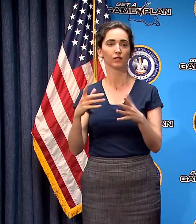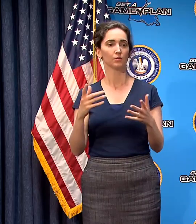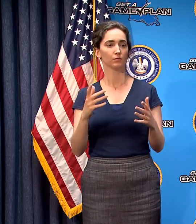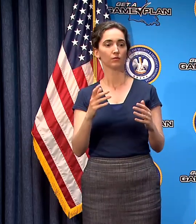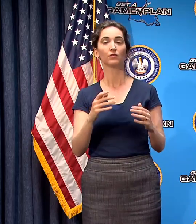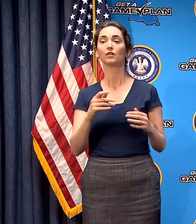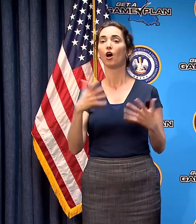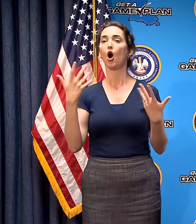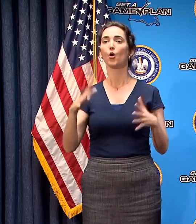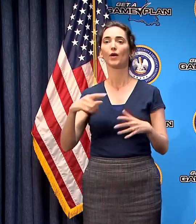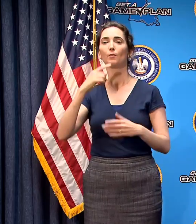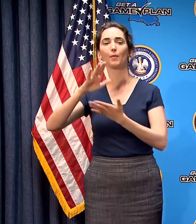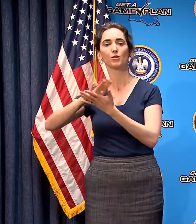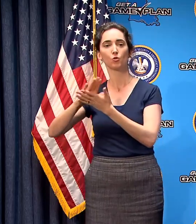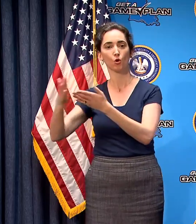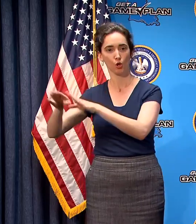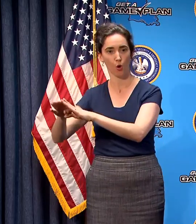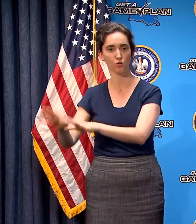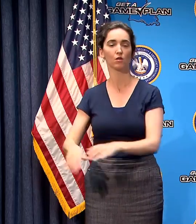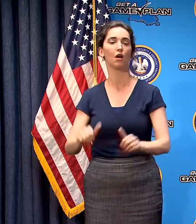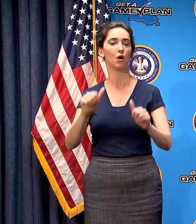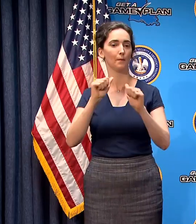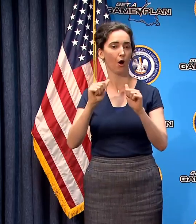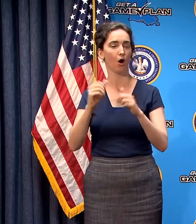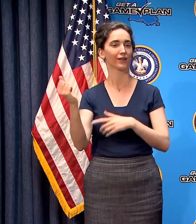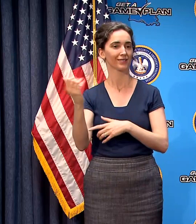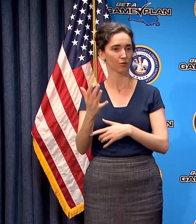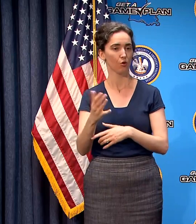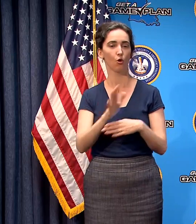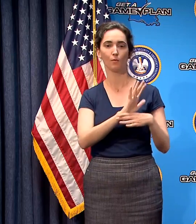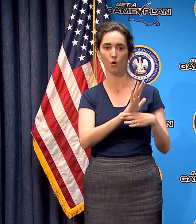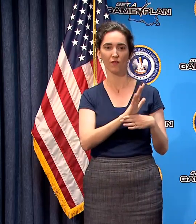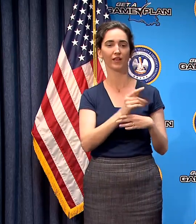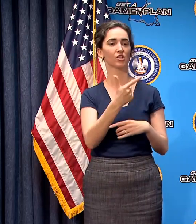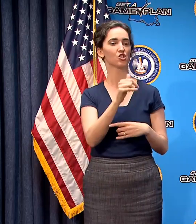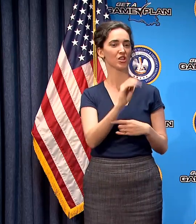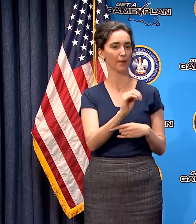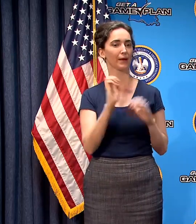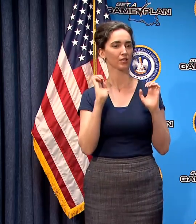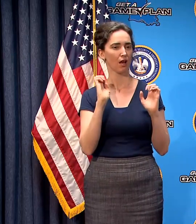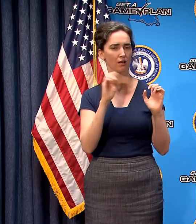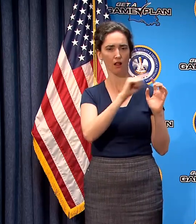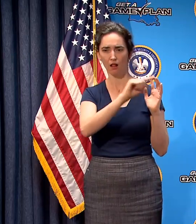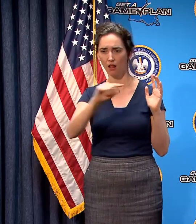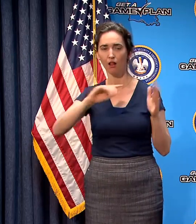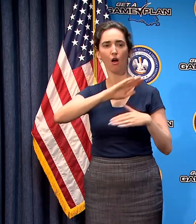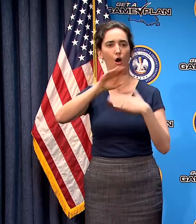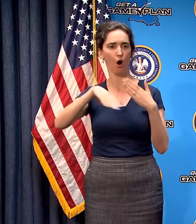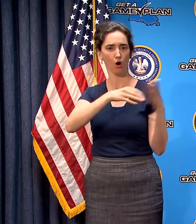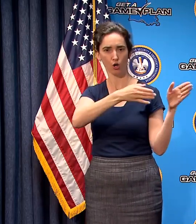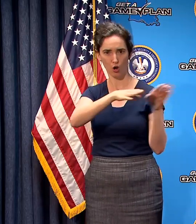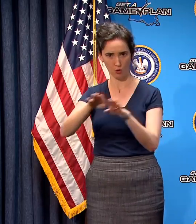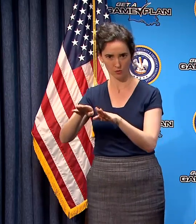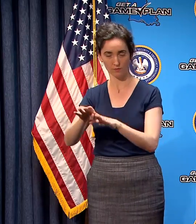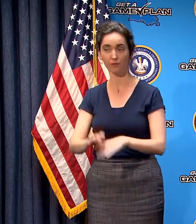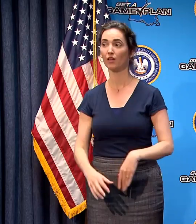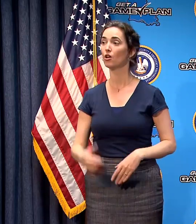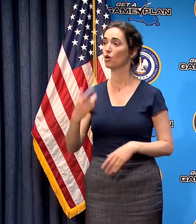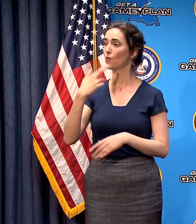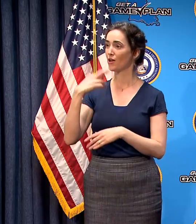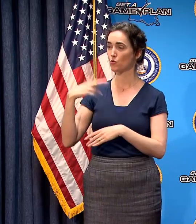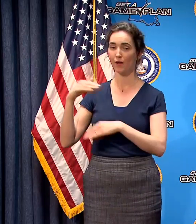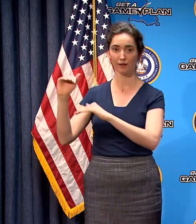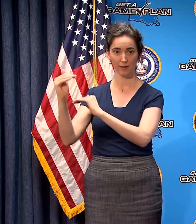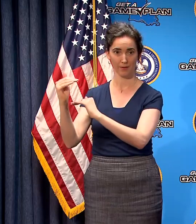bars casinos movie theaters gyms and fitness centers we've limited restaurants and asked